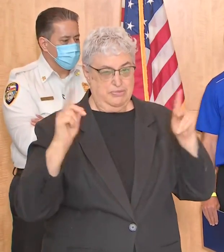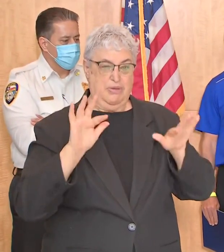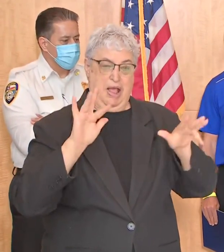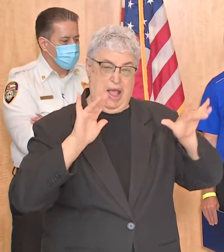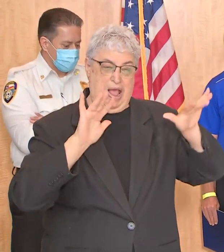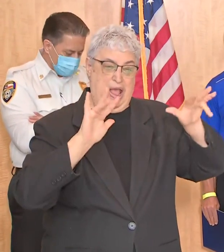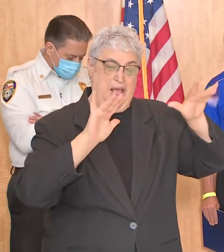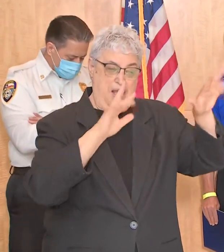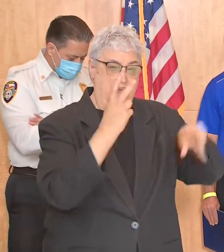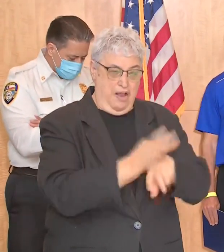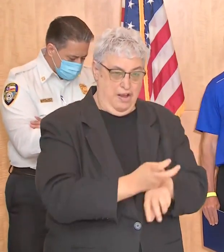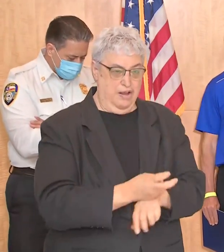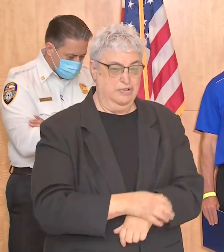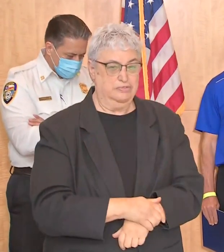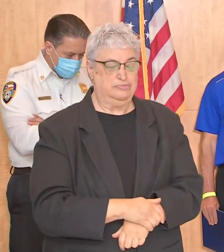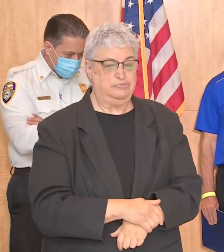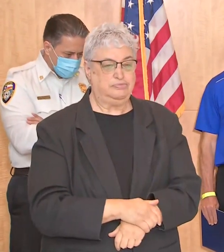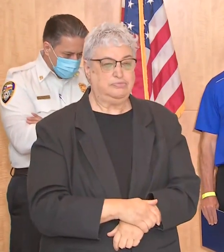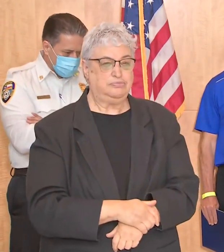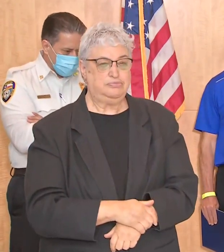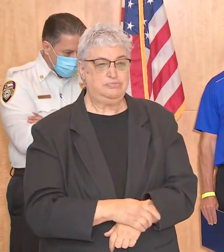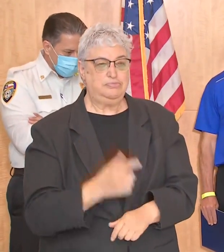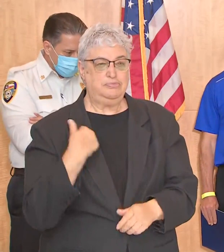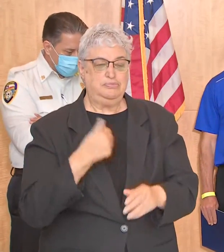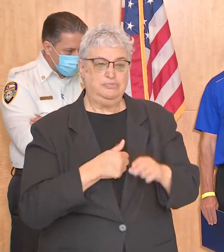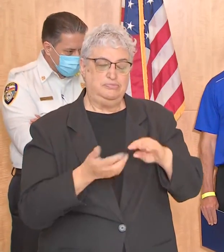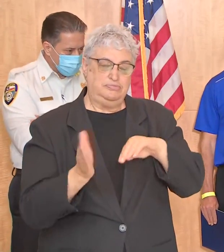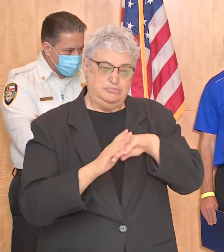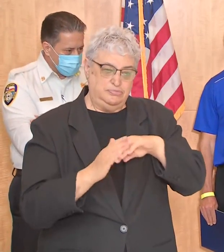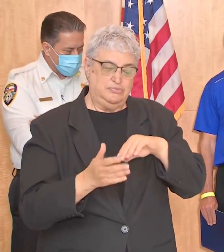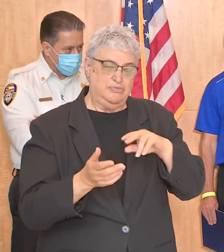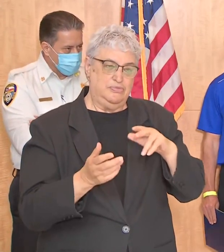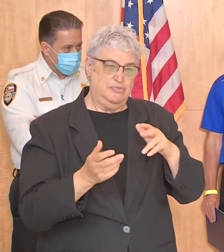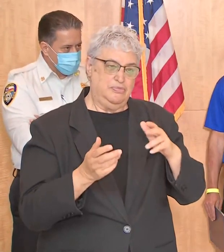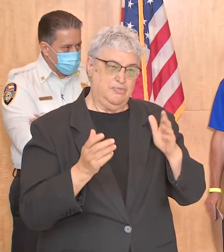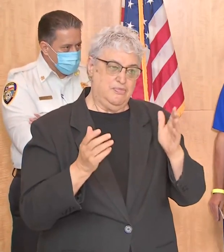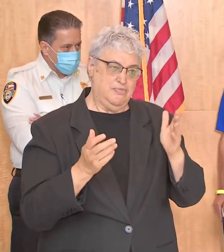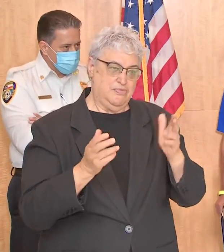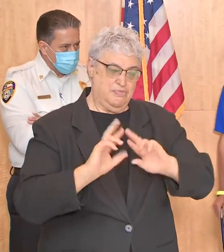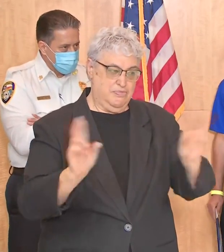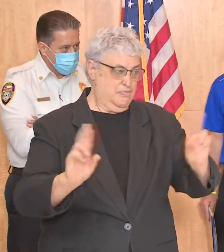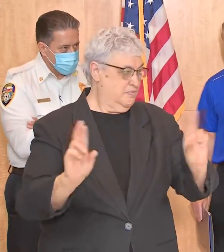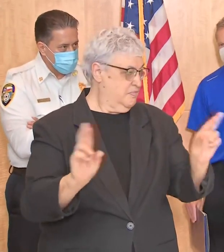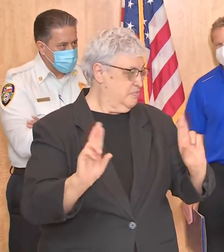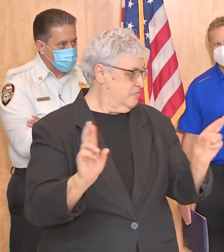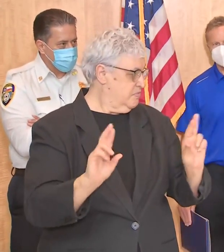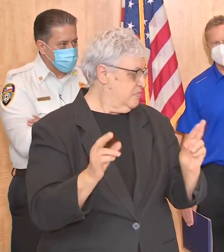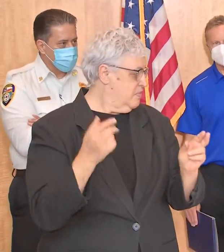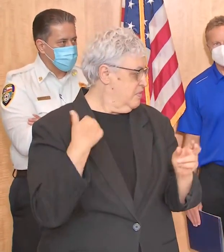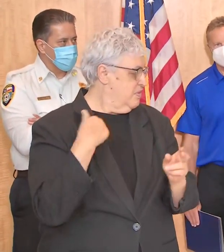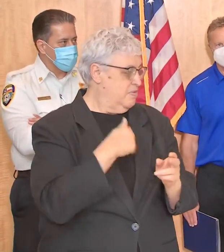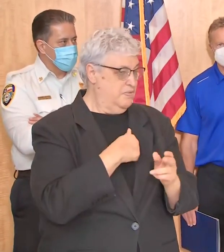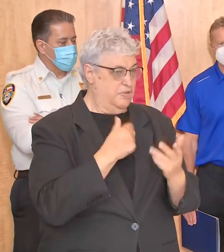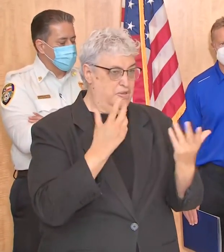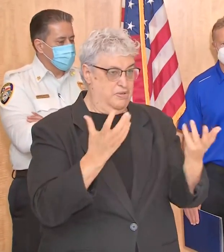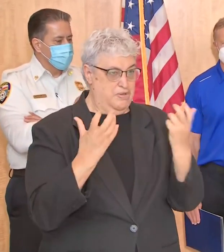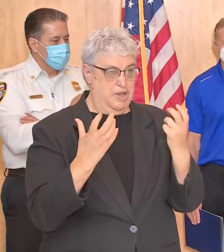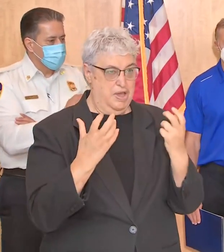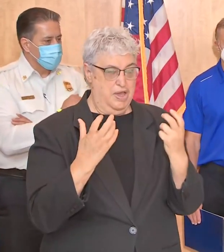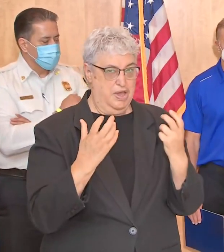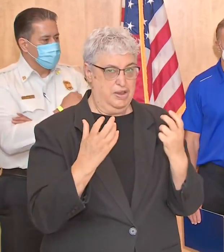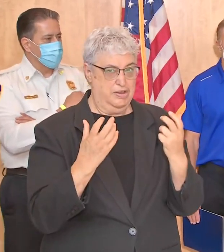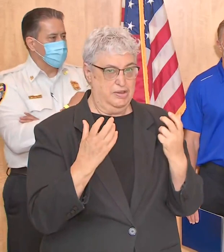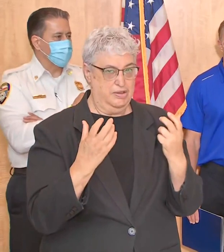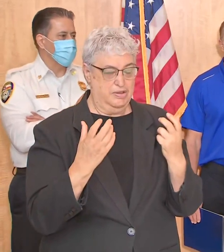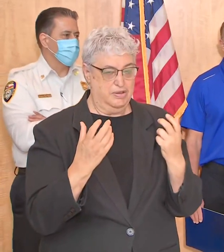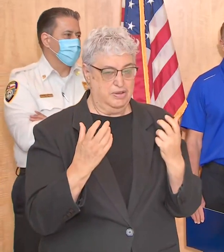had really ramped up and was prepared for the worst hoping for the